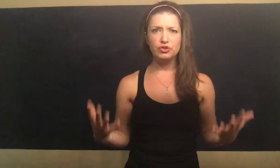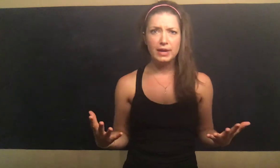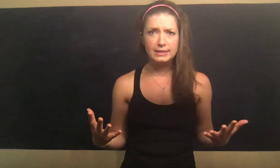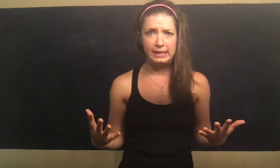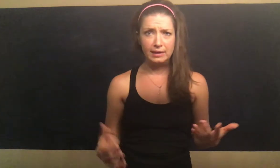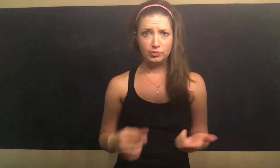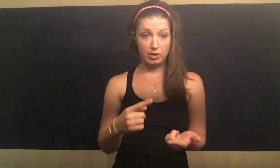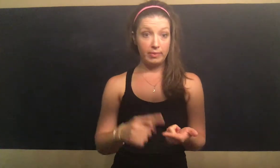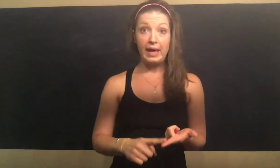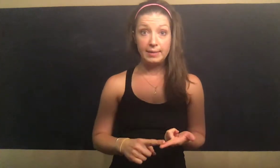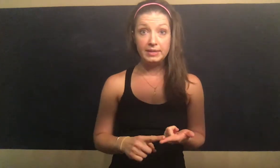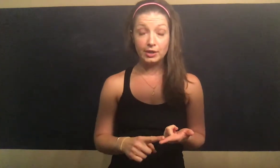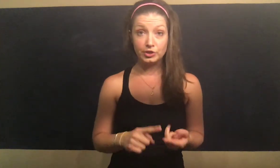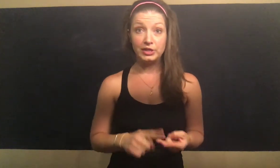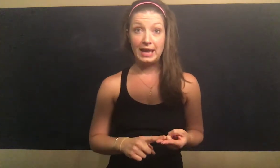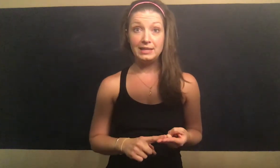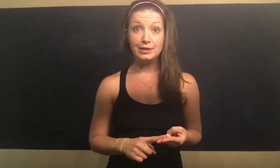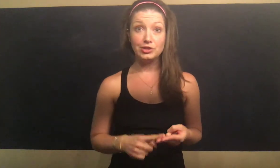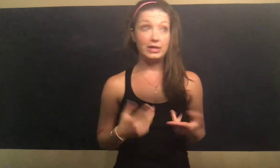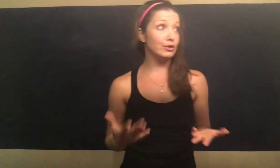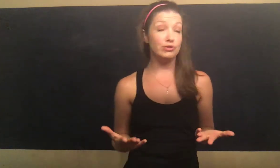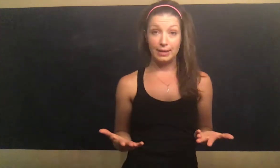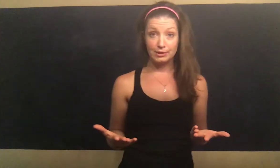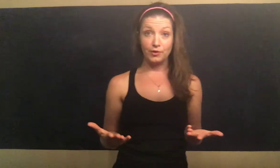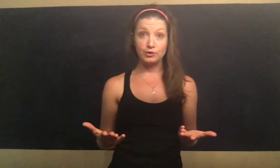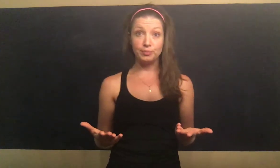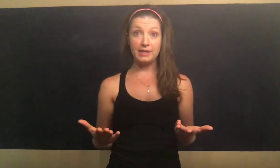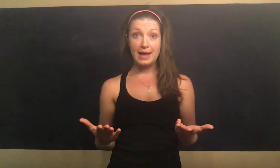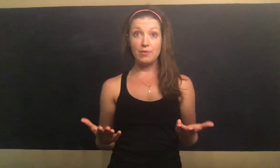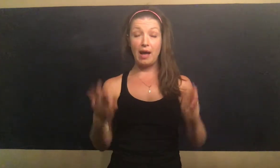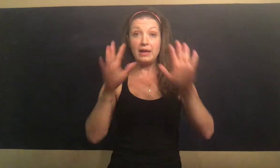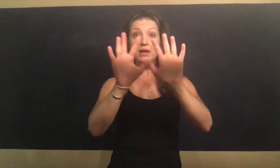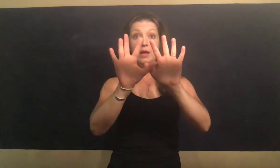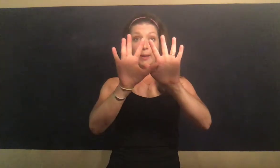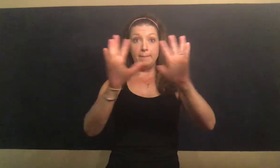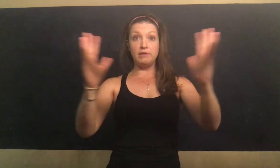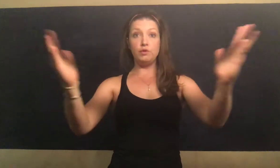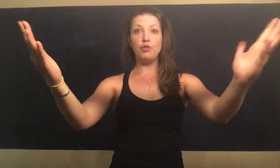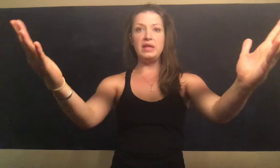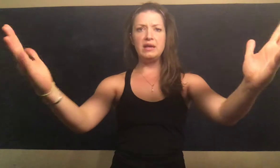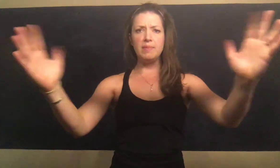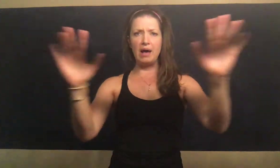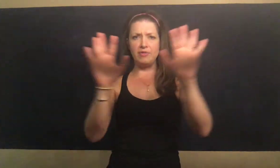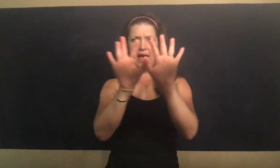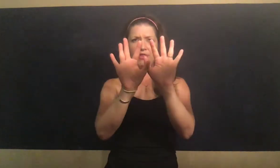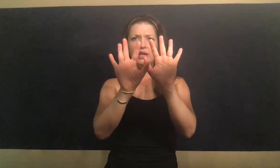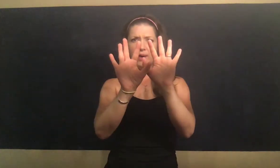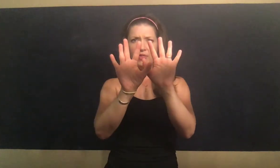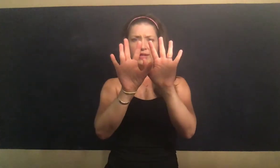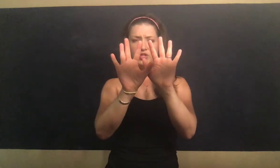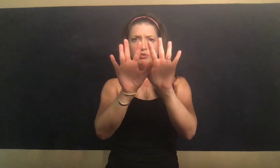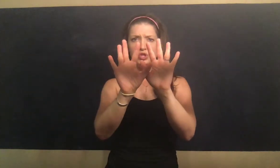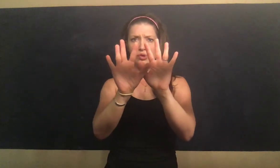crazy, because we're talking about abduction and adduction. I told you that was frontal plane, right? But if you think about that, think about that tutu.